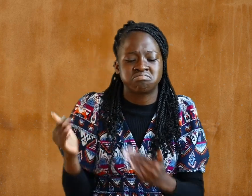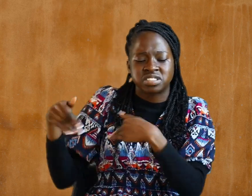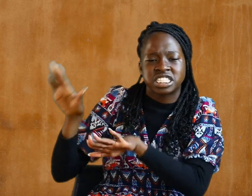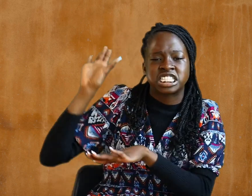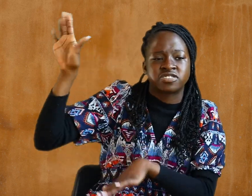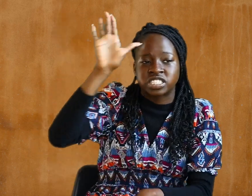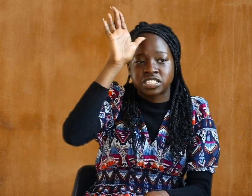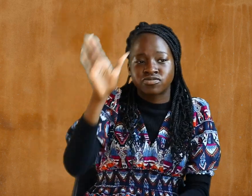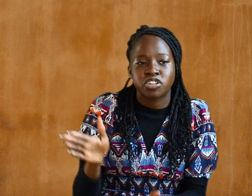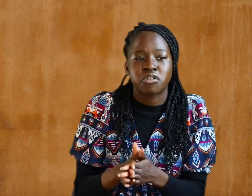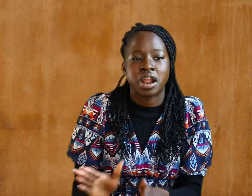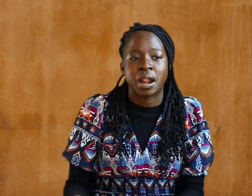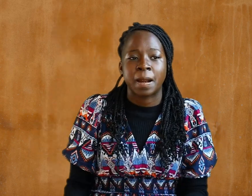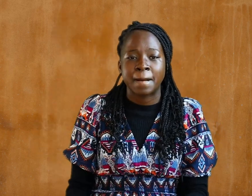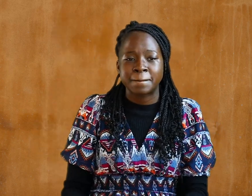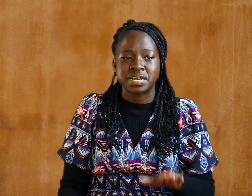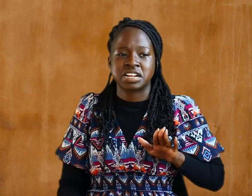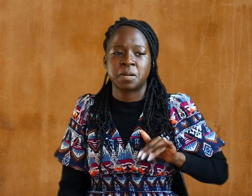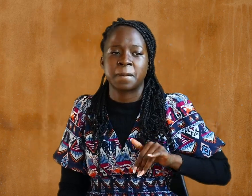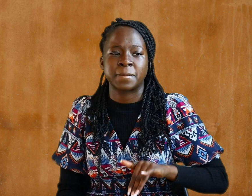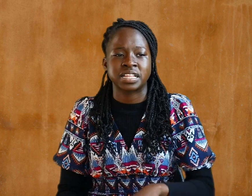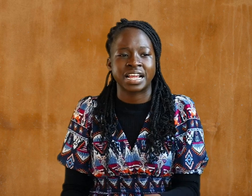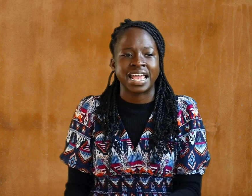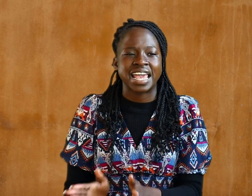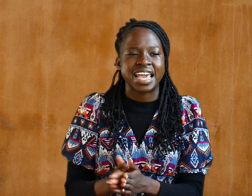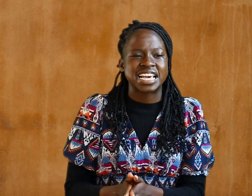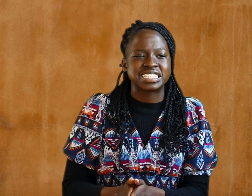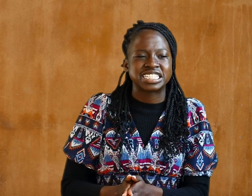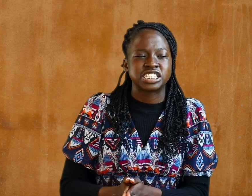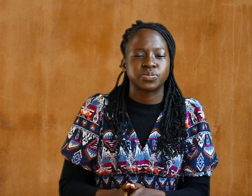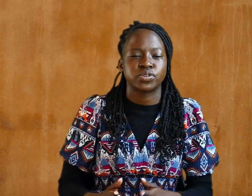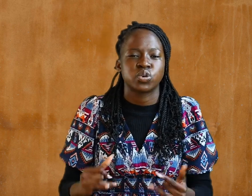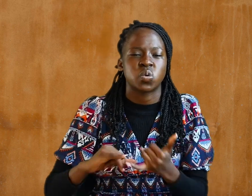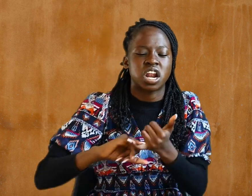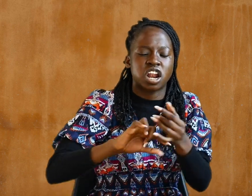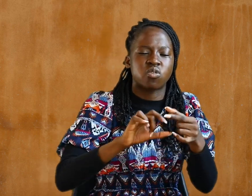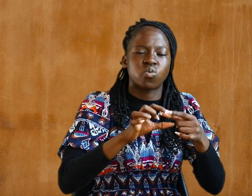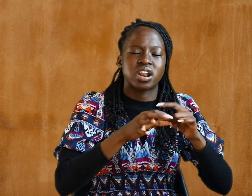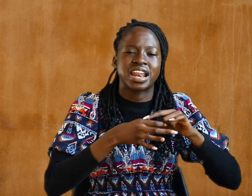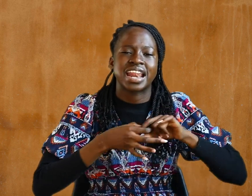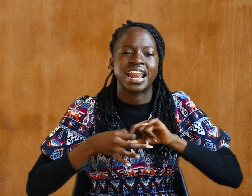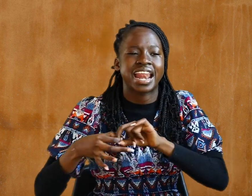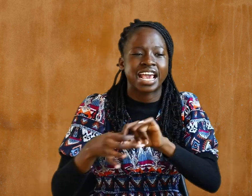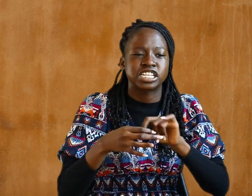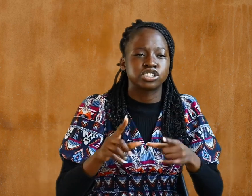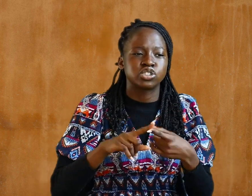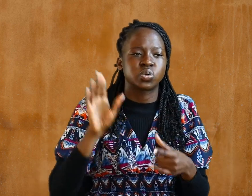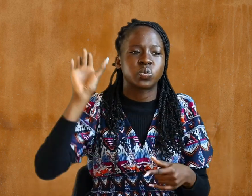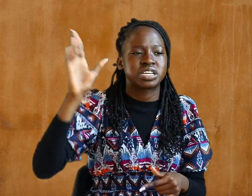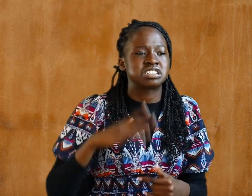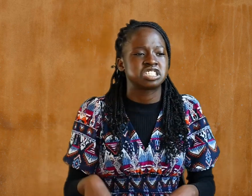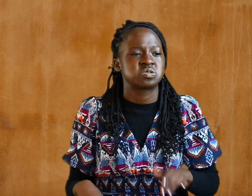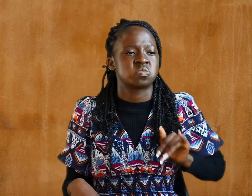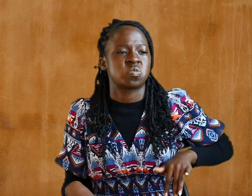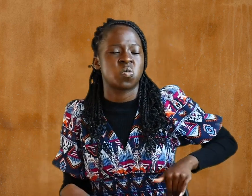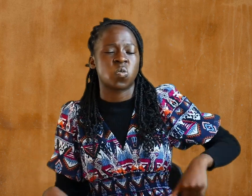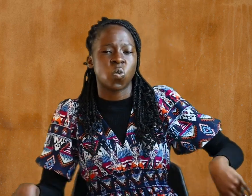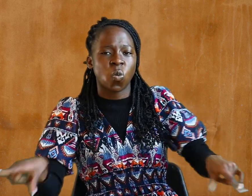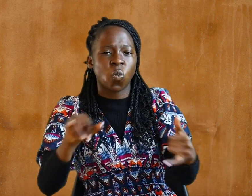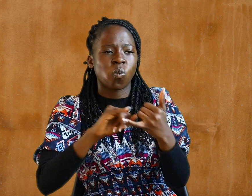and the two will become one flesh. This is a profound mystery, but I am talking